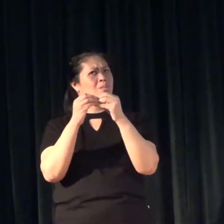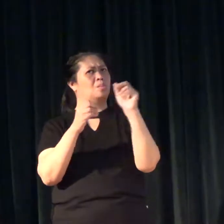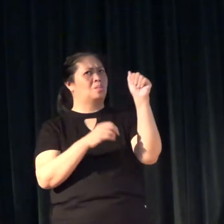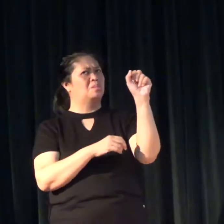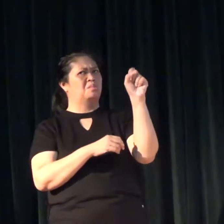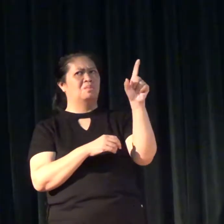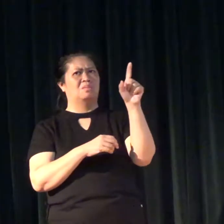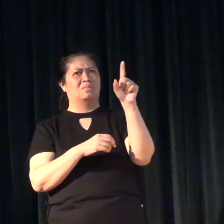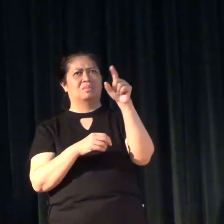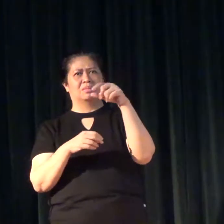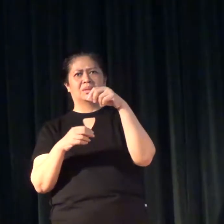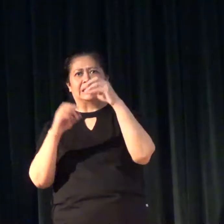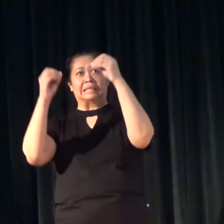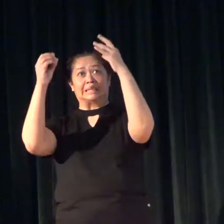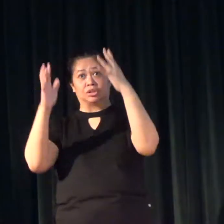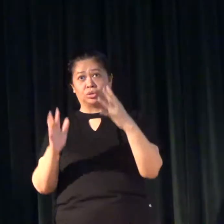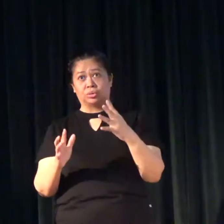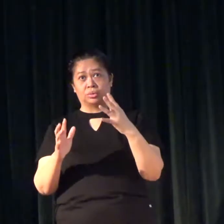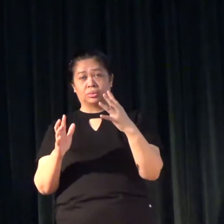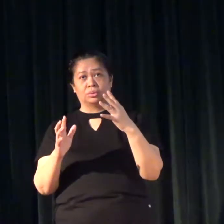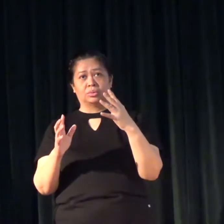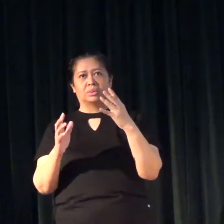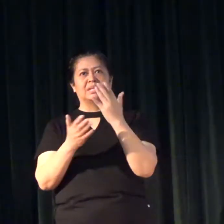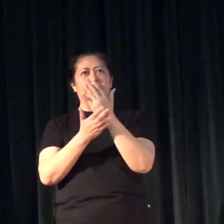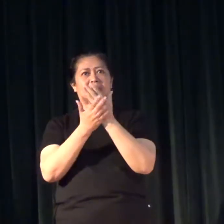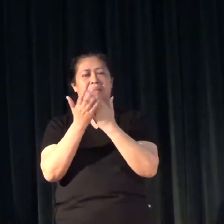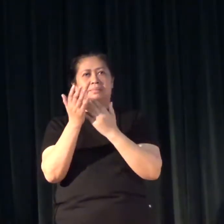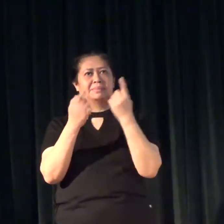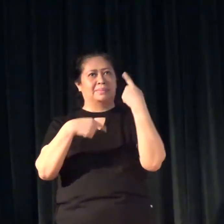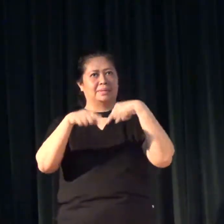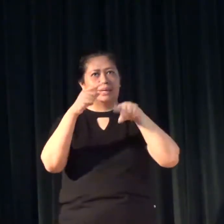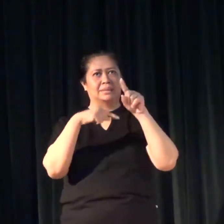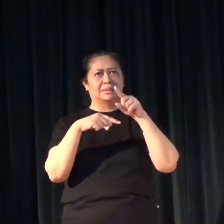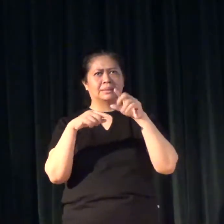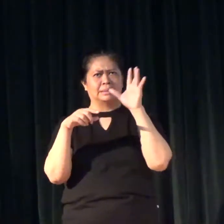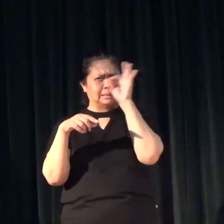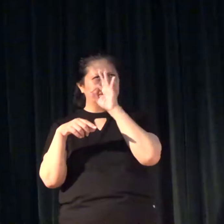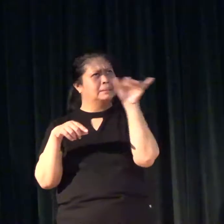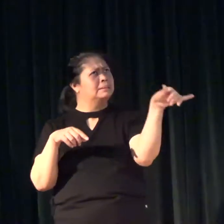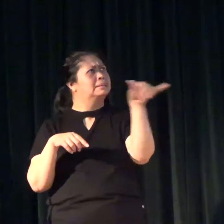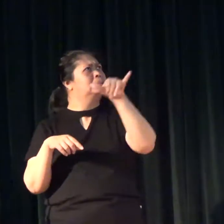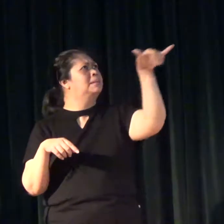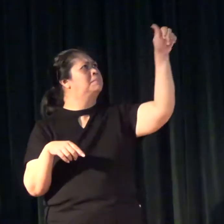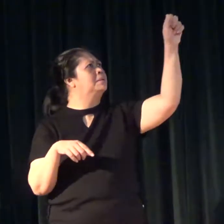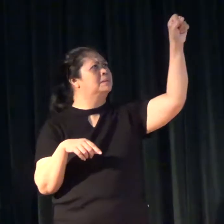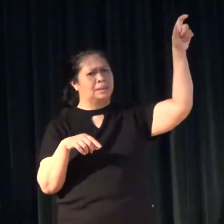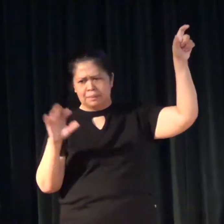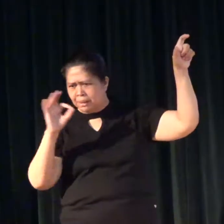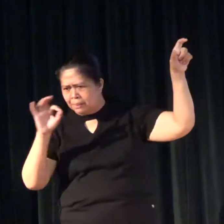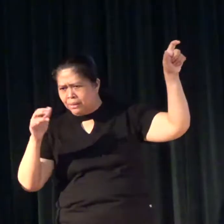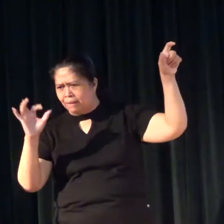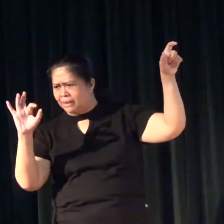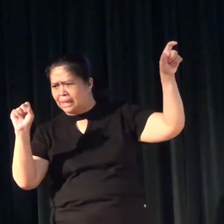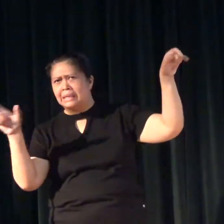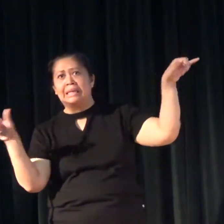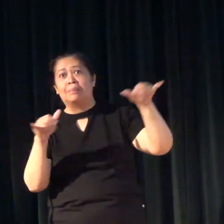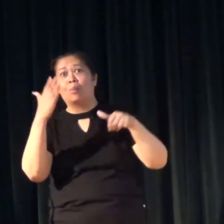ASL features, some signs, in Filipino sign language. Why?